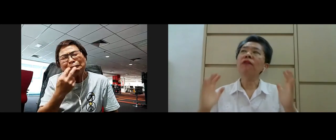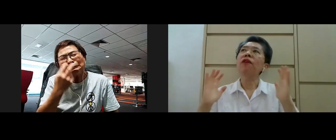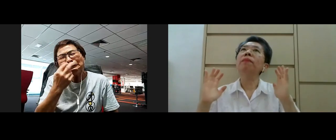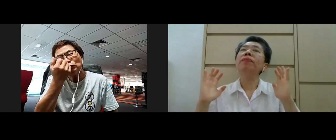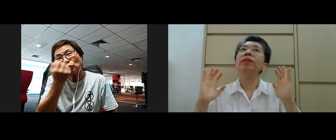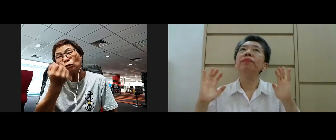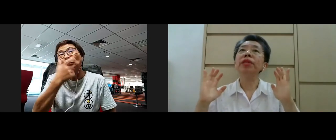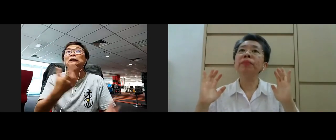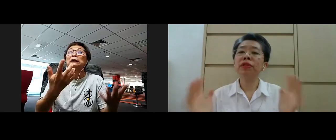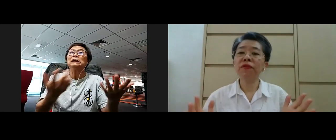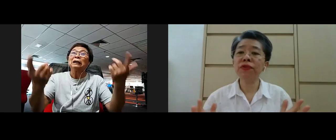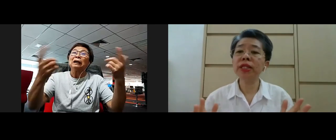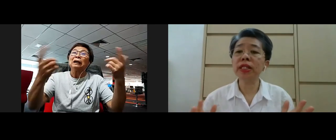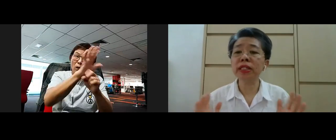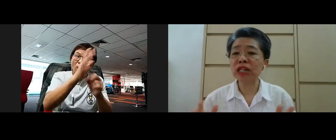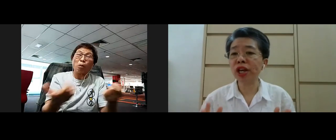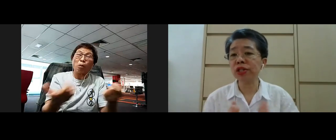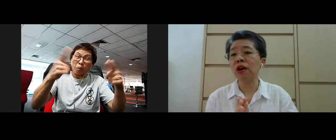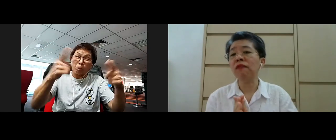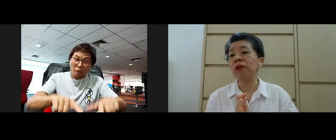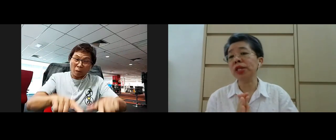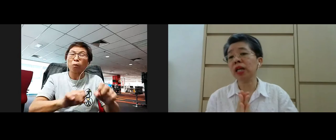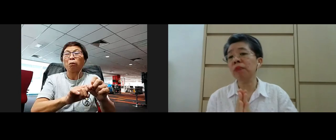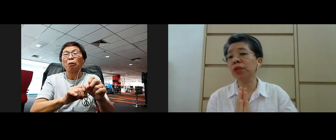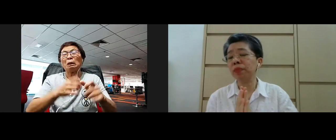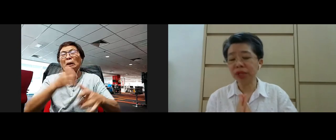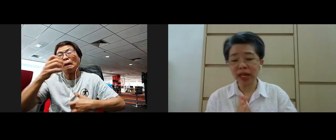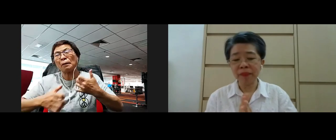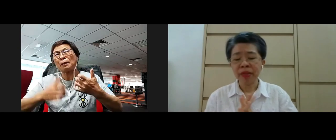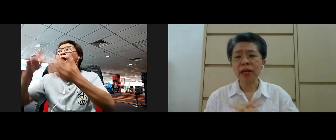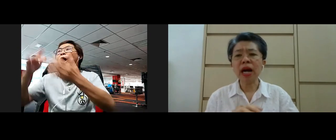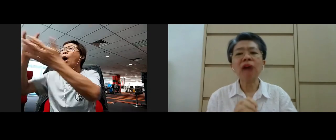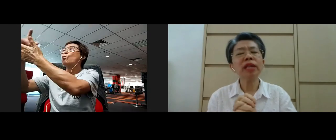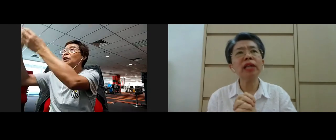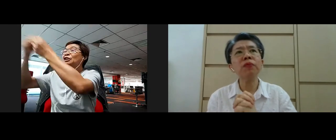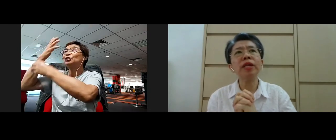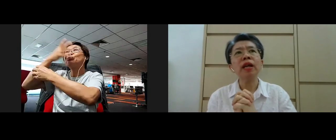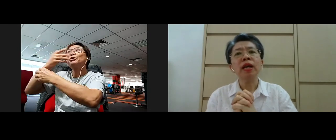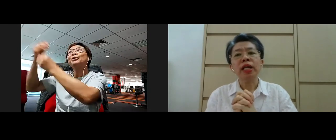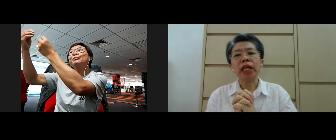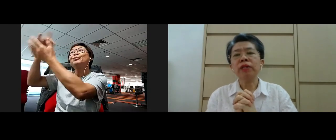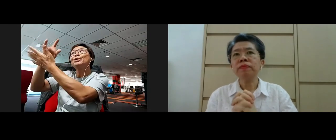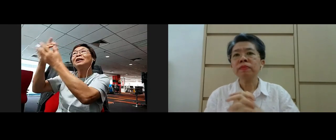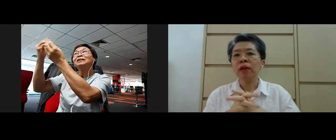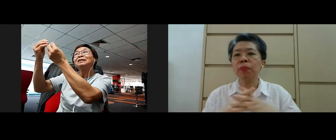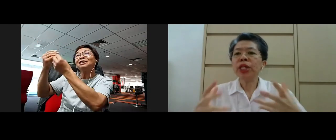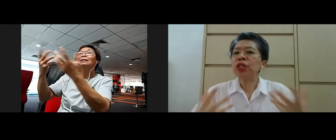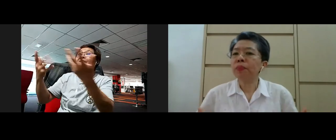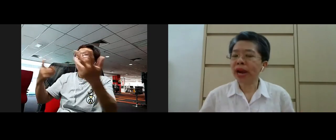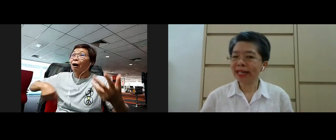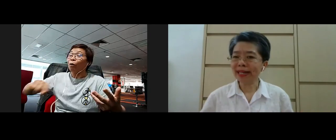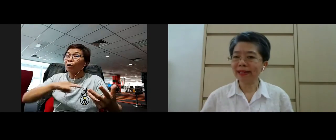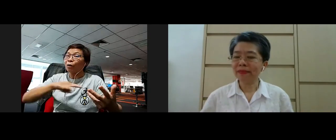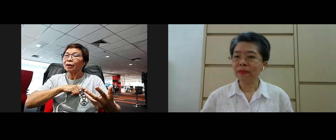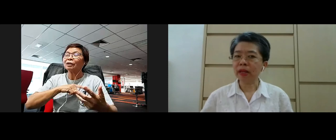yeah from the beautiful teachings of our Sakyamuni Buddha yeah how can we you know put